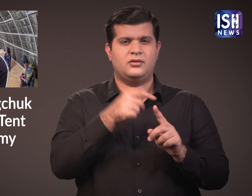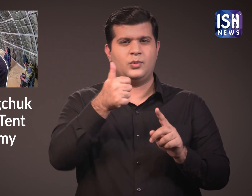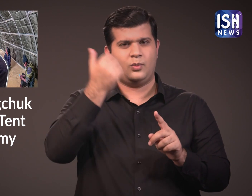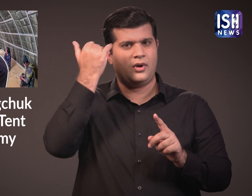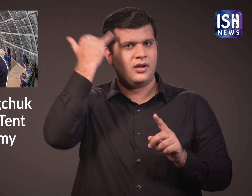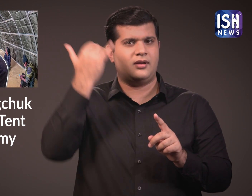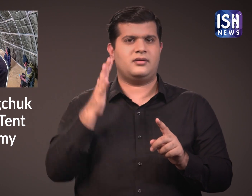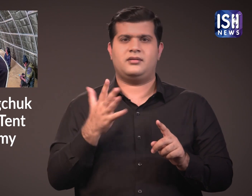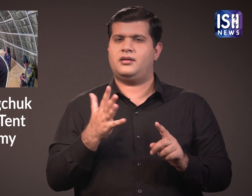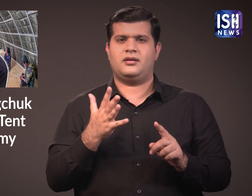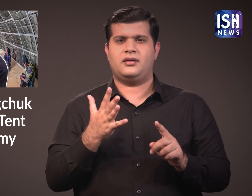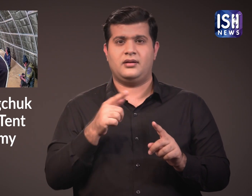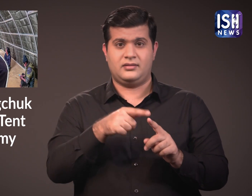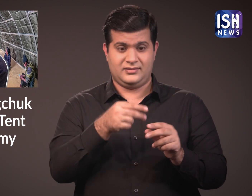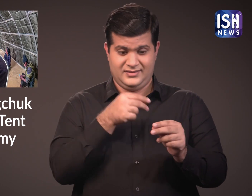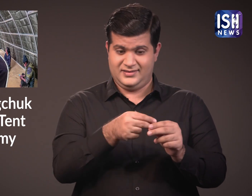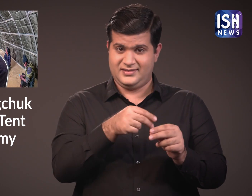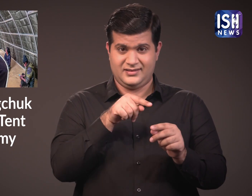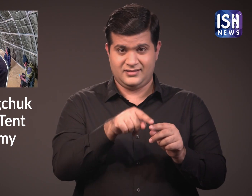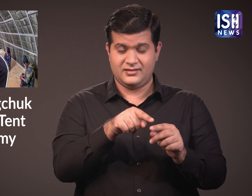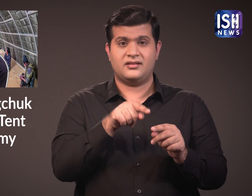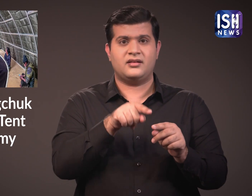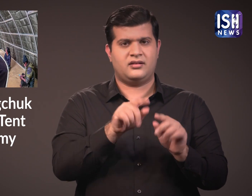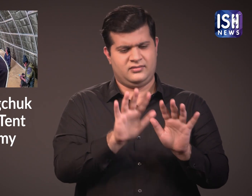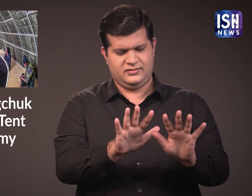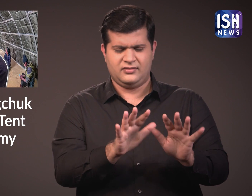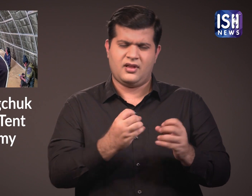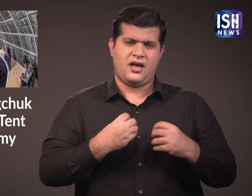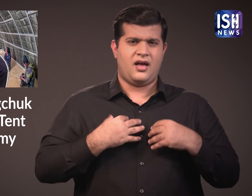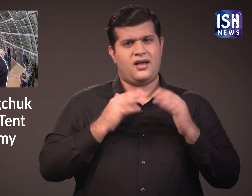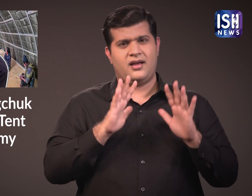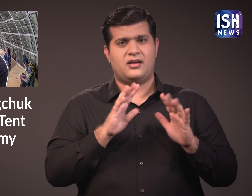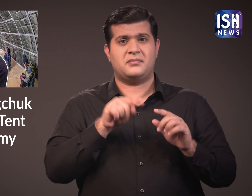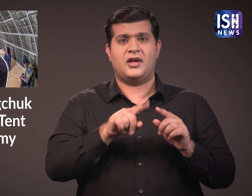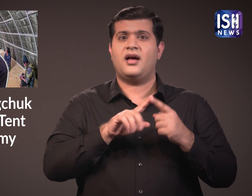But kerosene was not a good idea as it is harmful for the environment